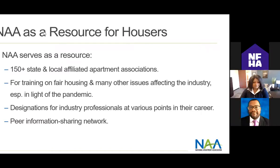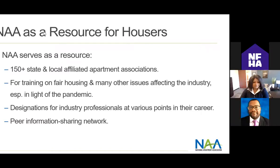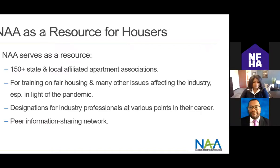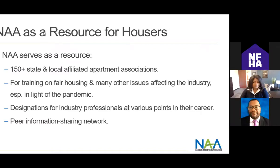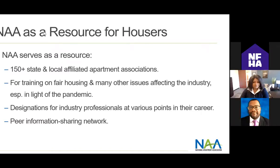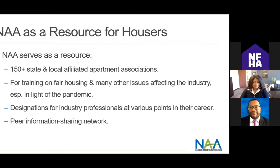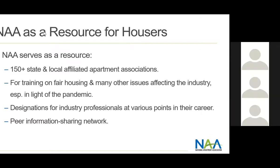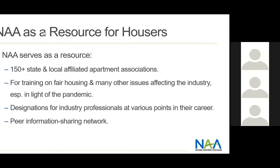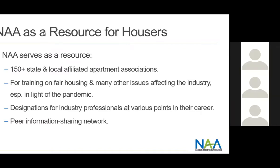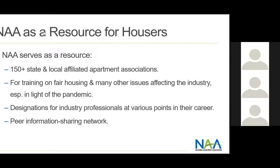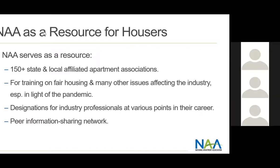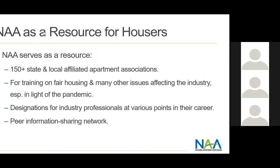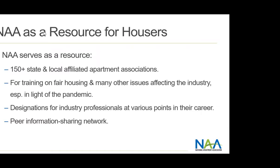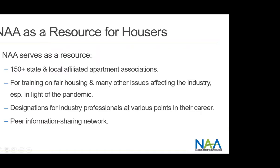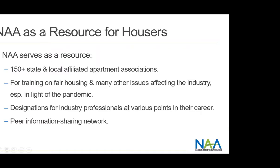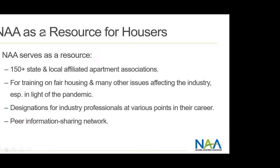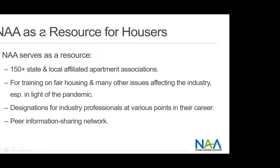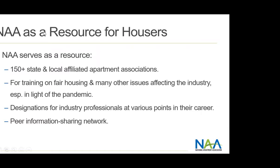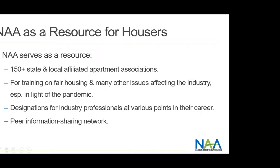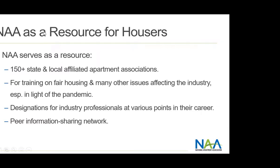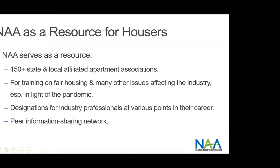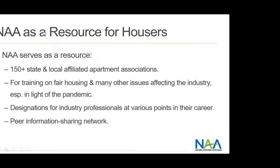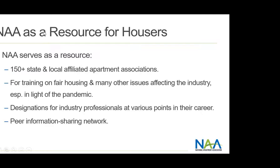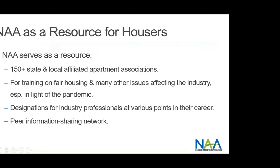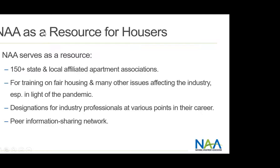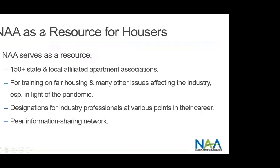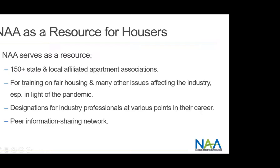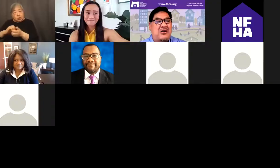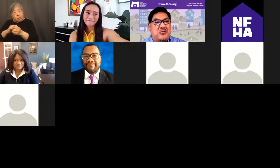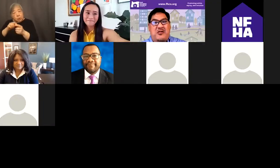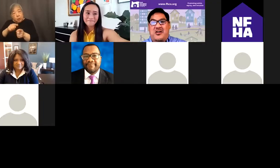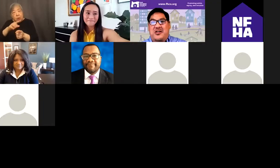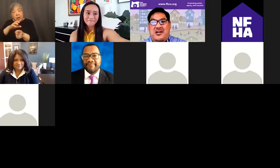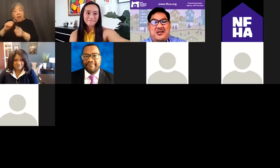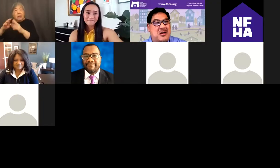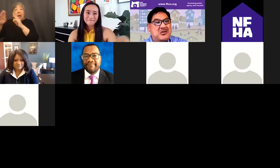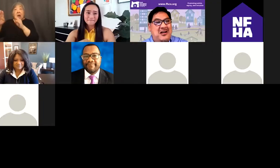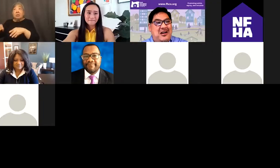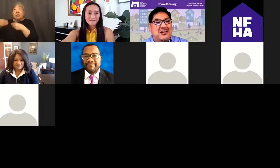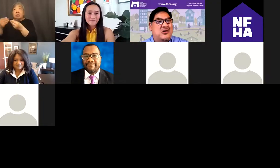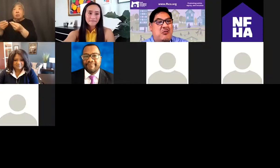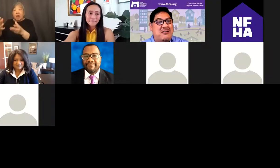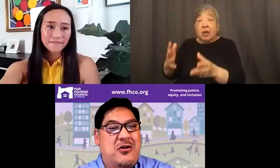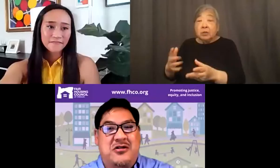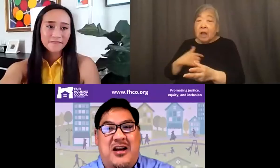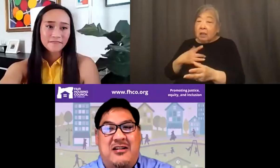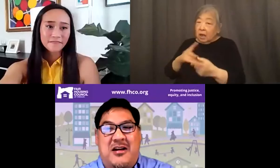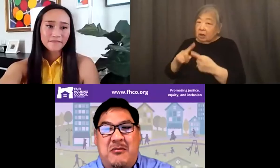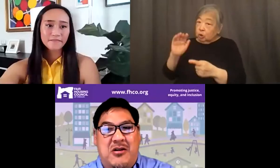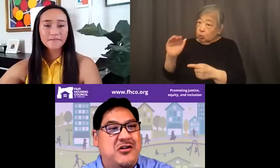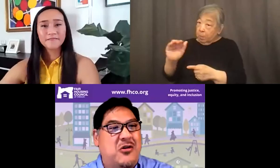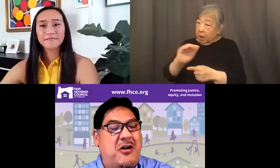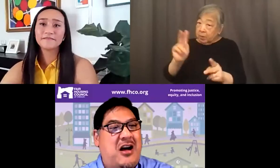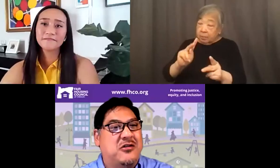For you, but again, I do appreciate the partnership. With you and the housing providers, as I sometimes like to remind folks that